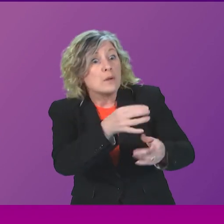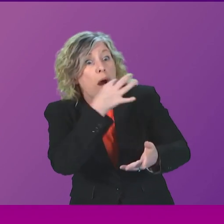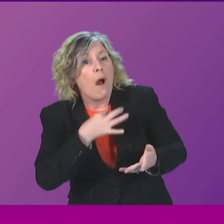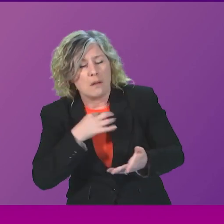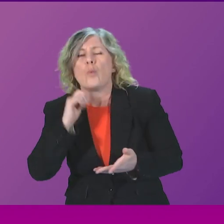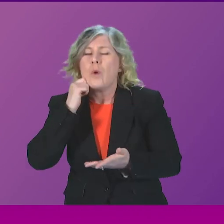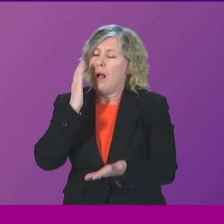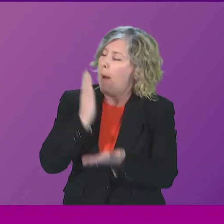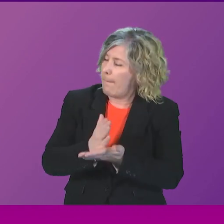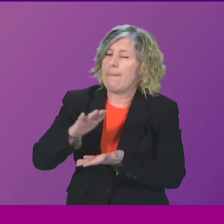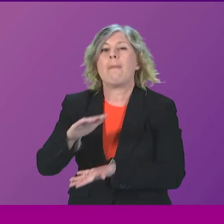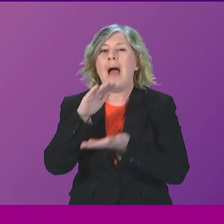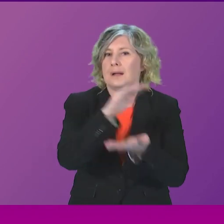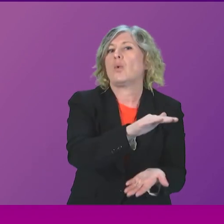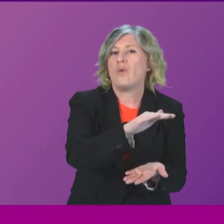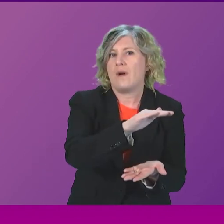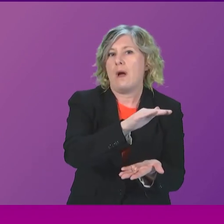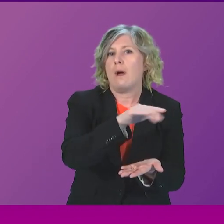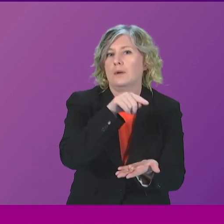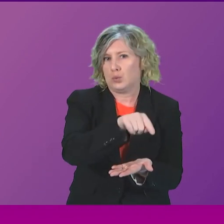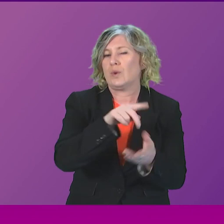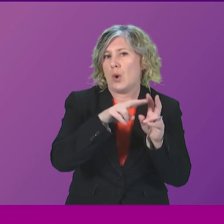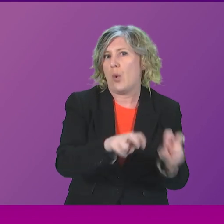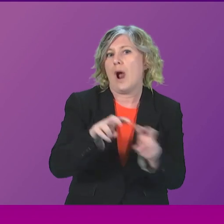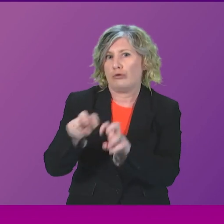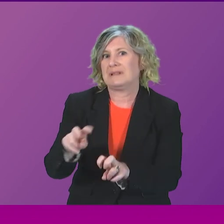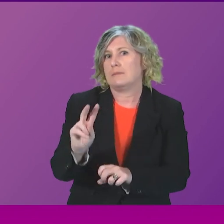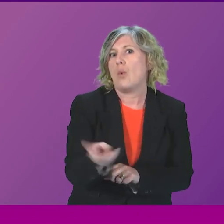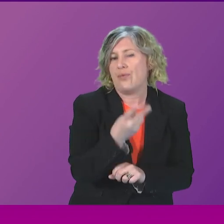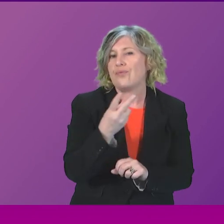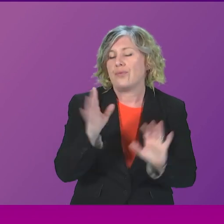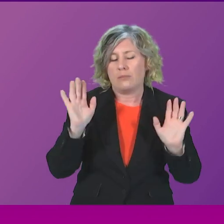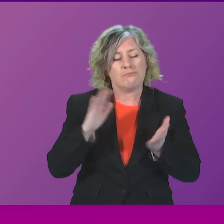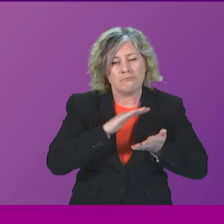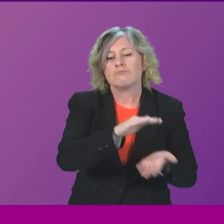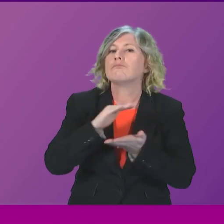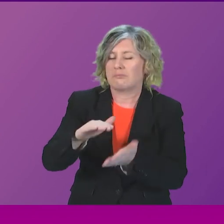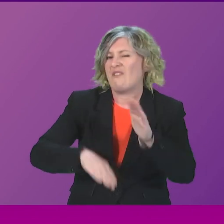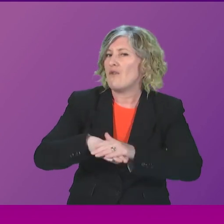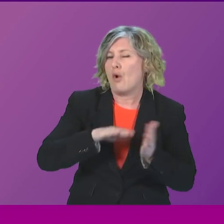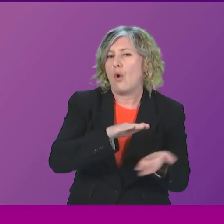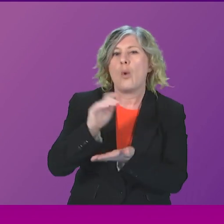absolutely be handed over to the COVID inquiries and handed over to them in full.